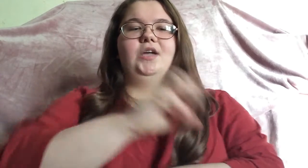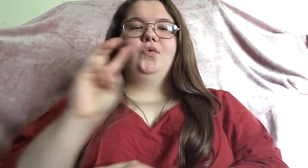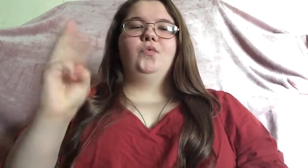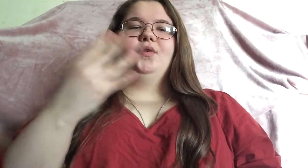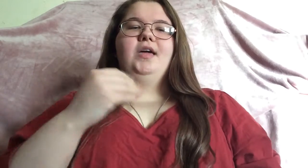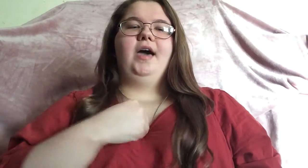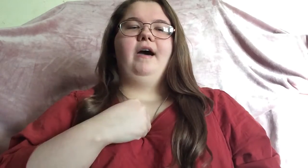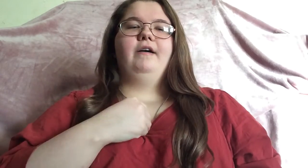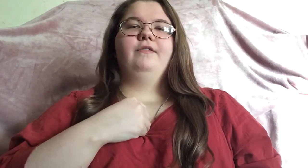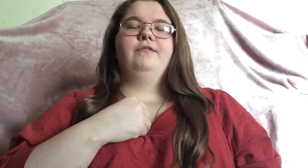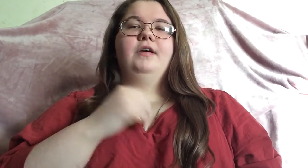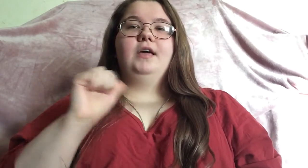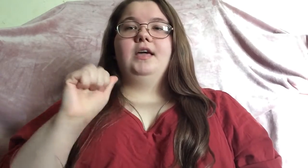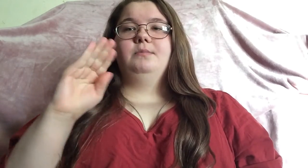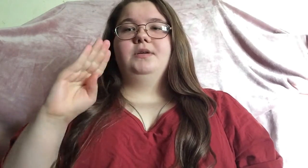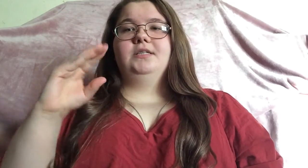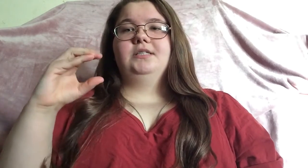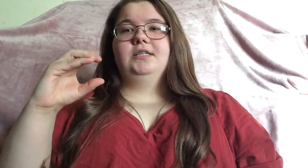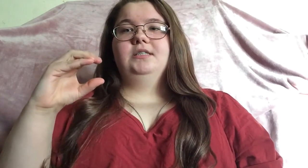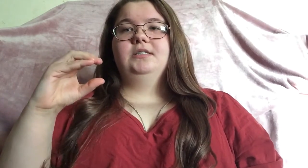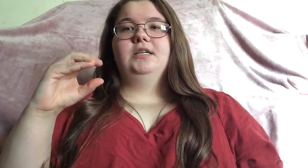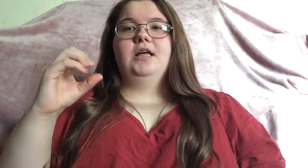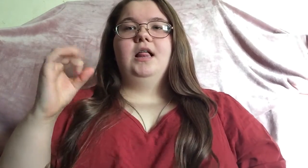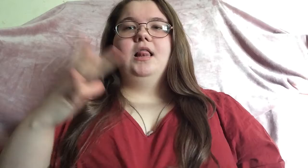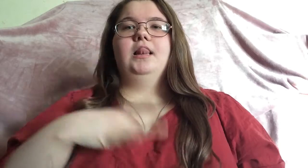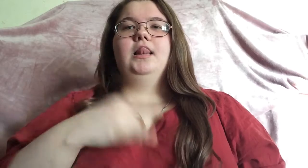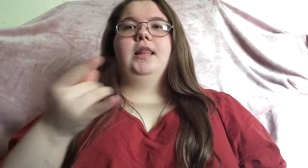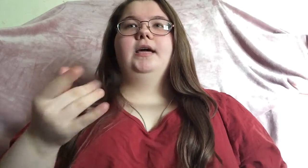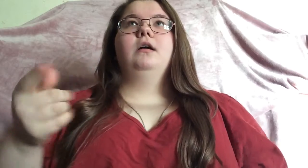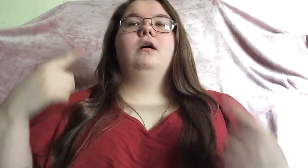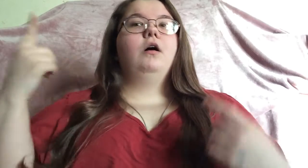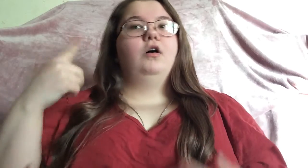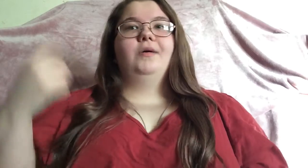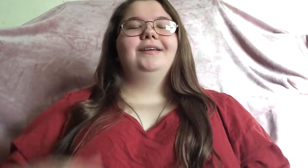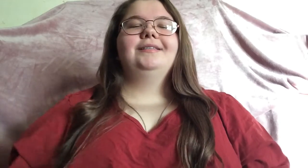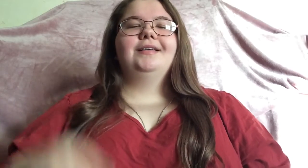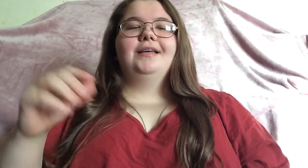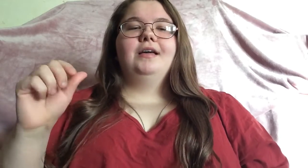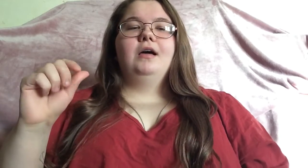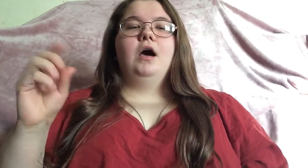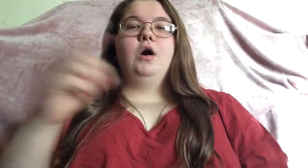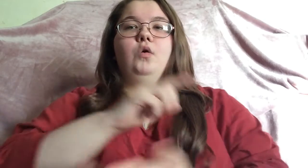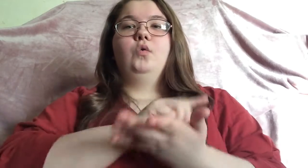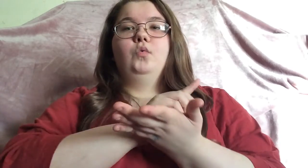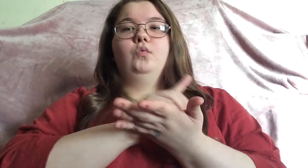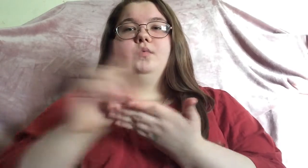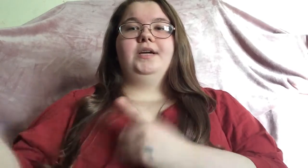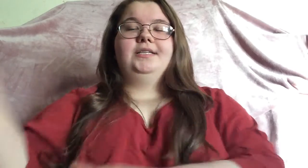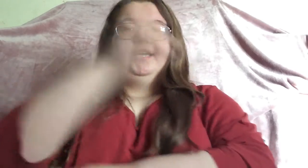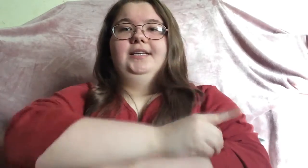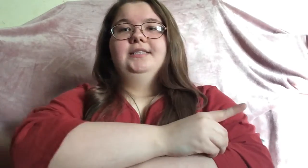we have ABCs like always weekdays